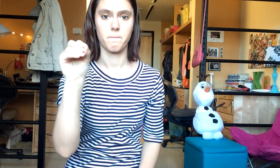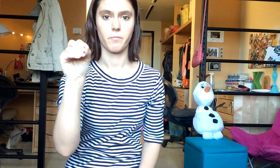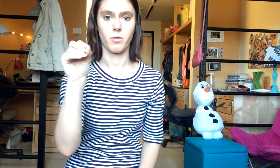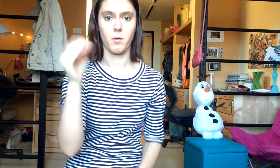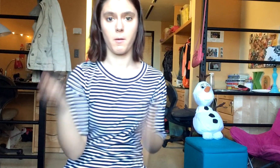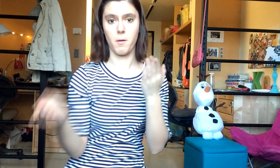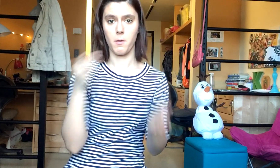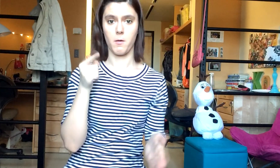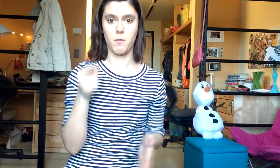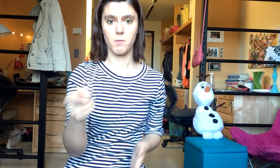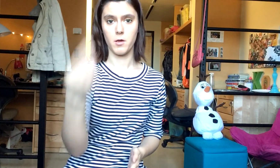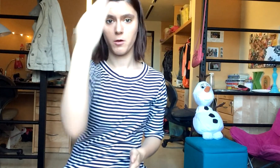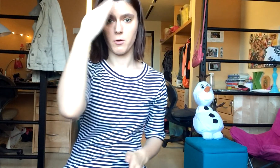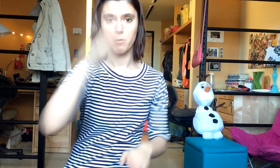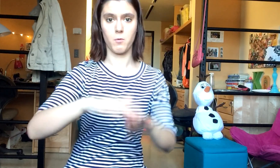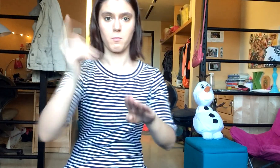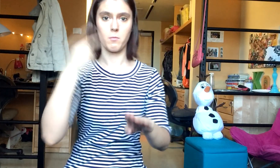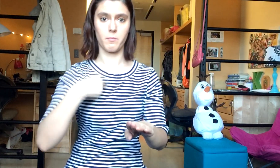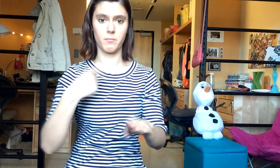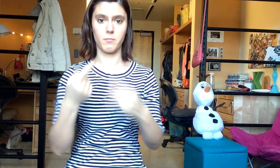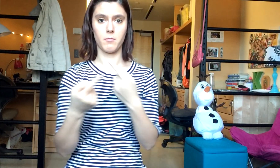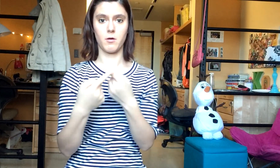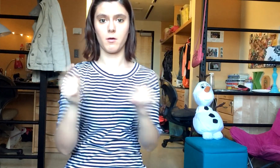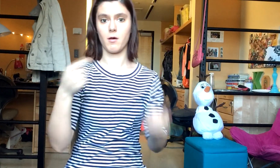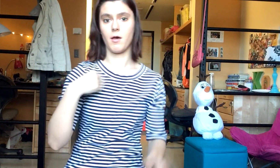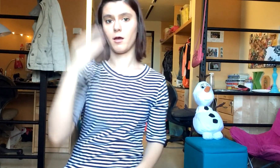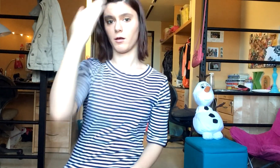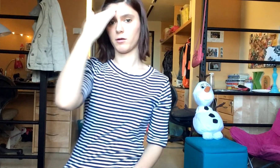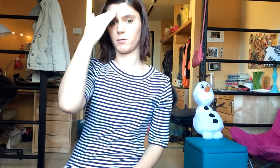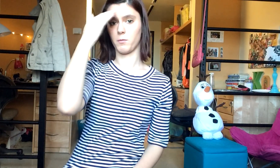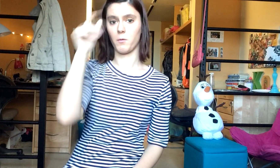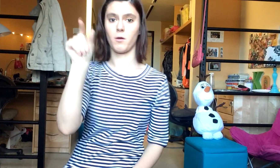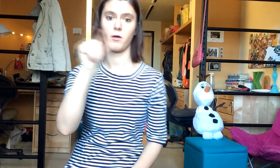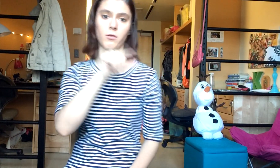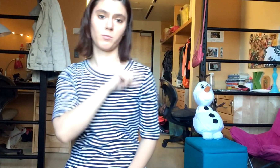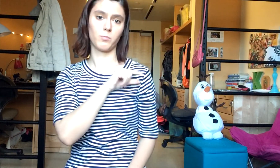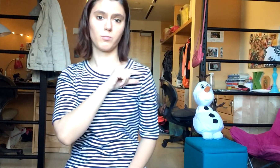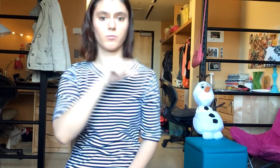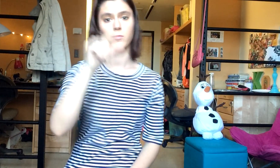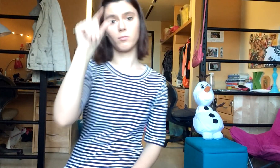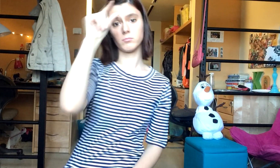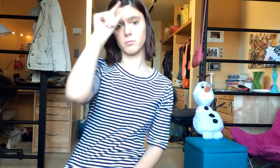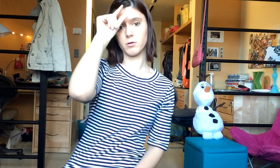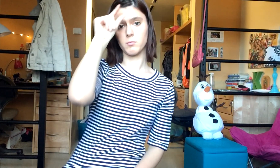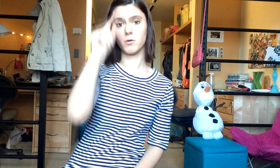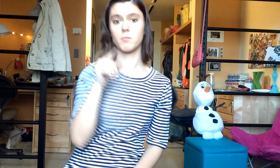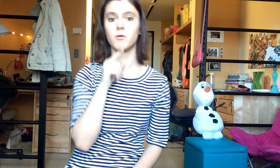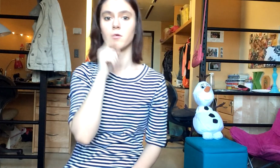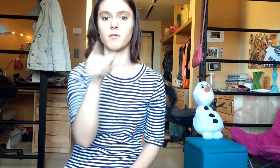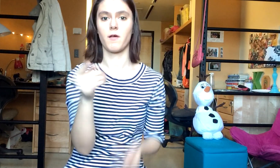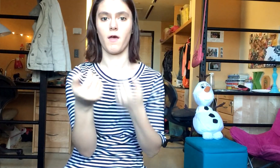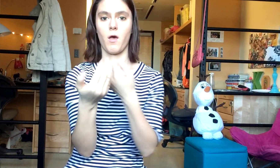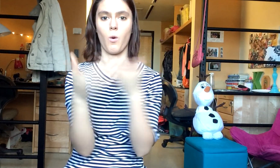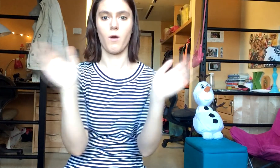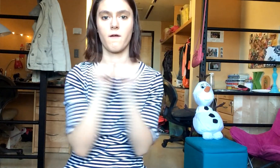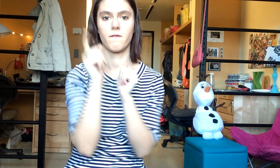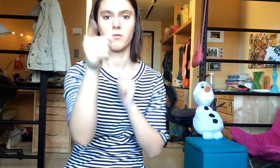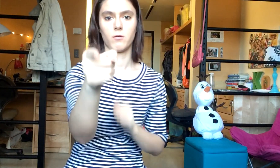Maybe you know more than me, but this much is true And this little heart and brain of mine say we're through with you